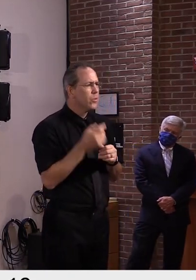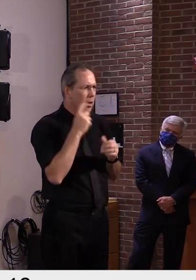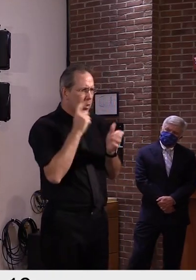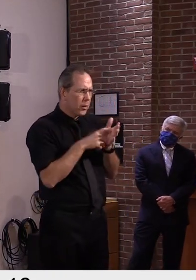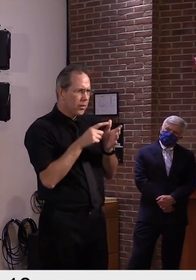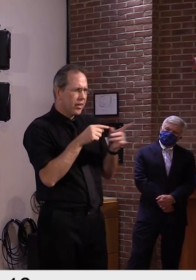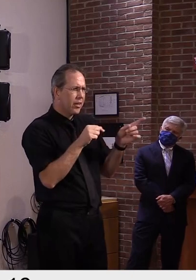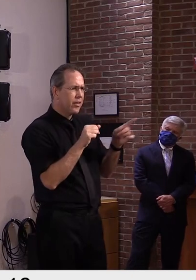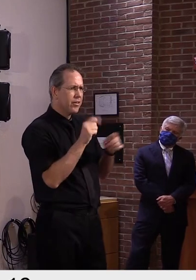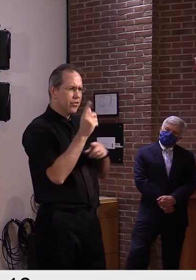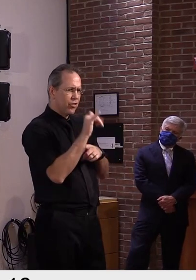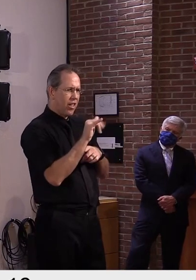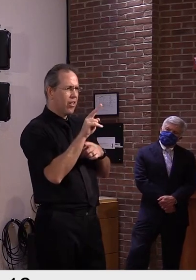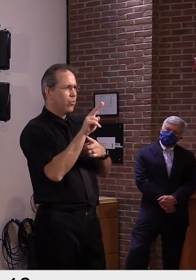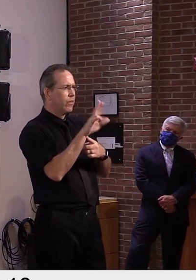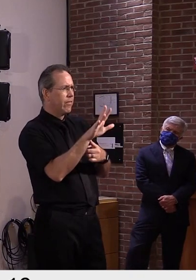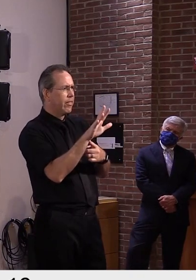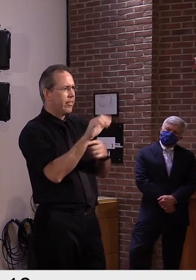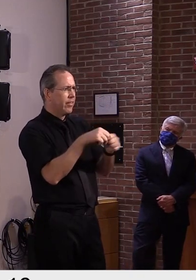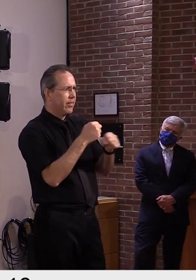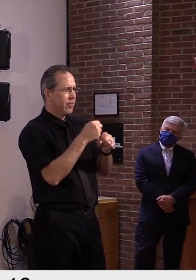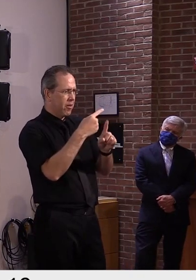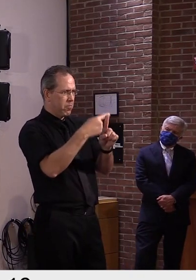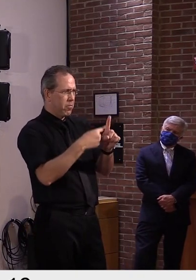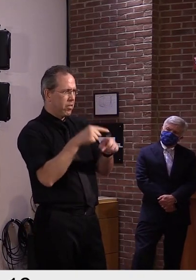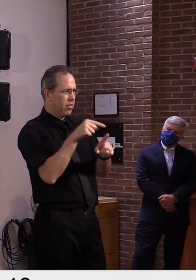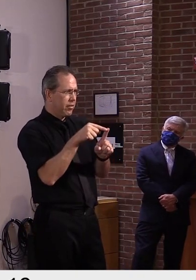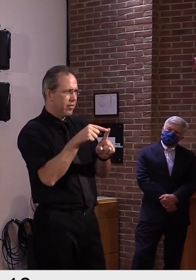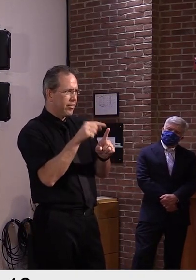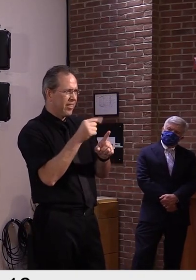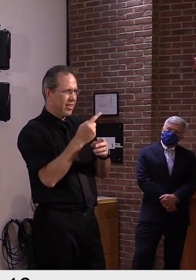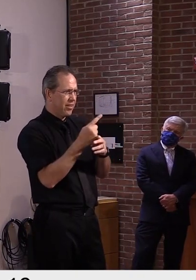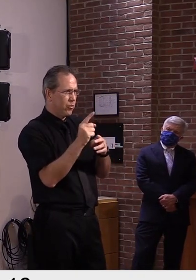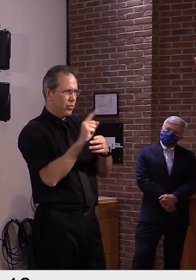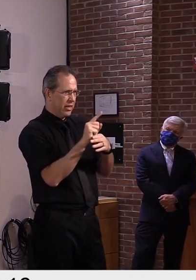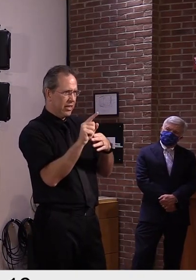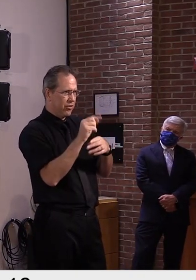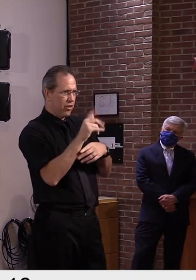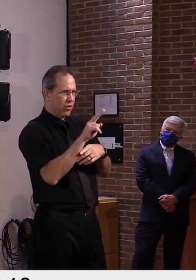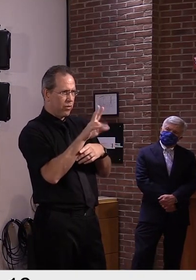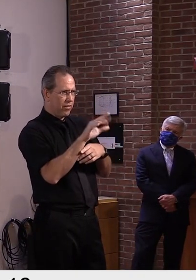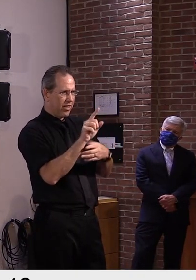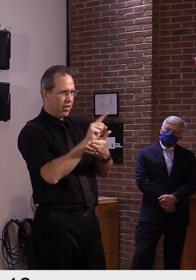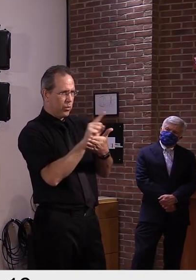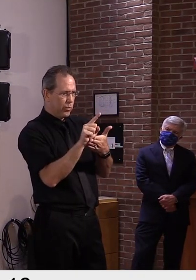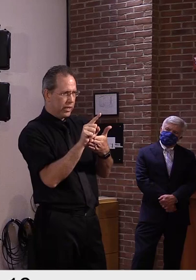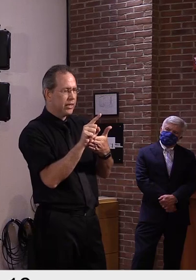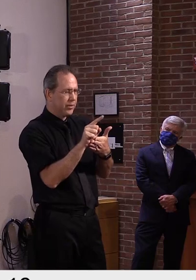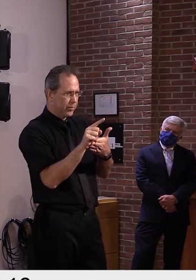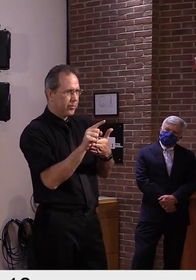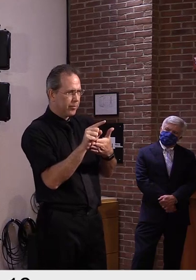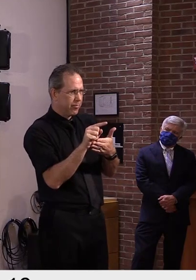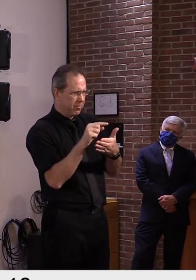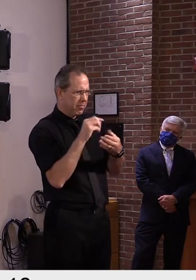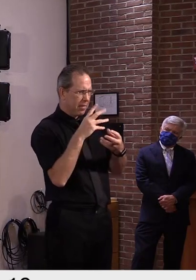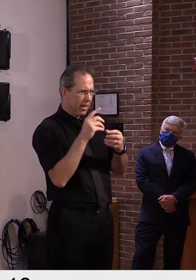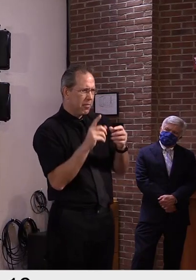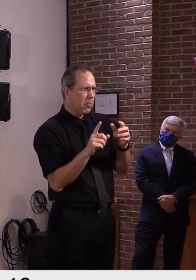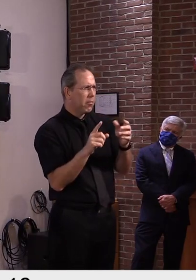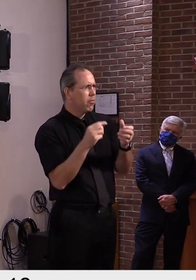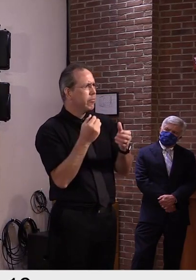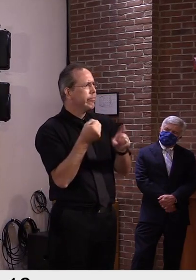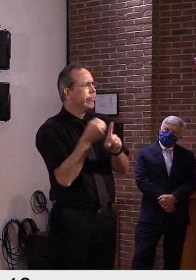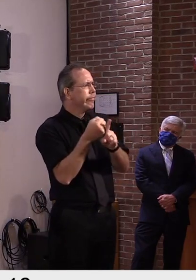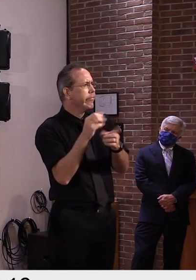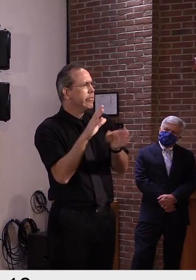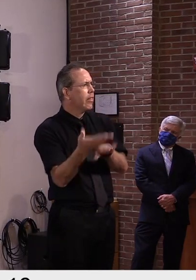And as you'll recall, um, as the governor said, we were not experiencing really almost any deaths,